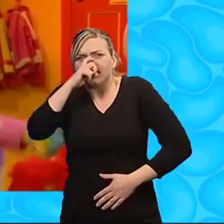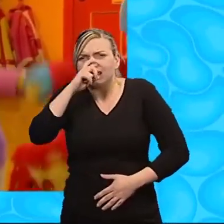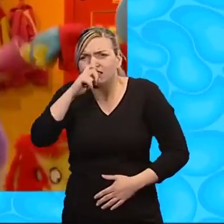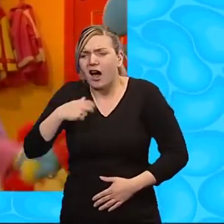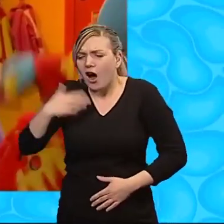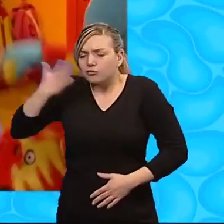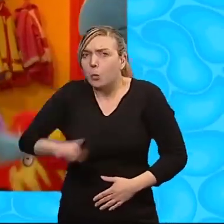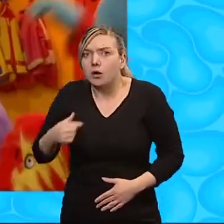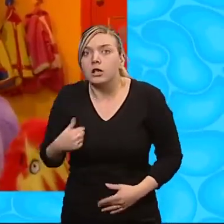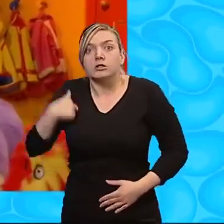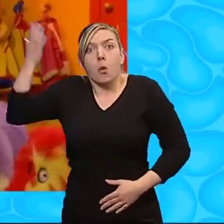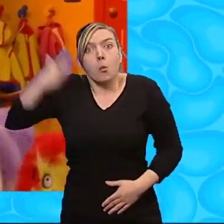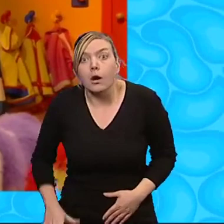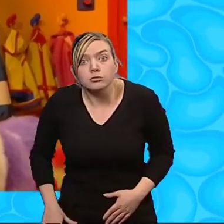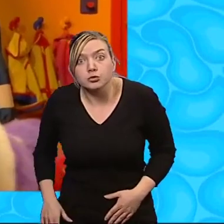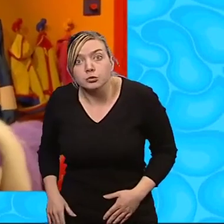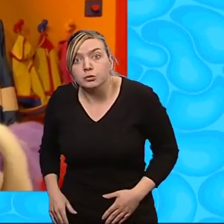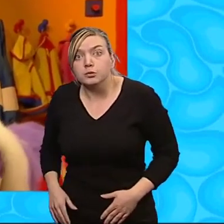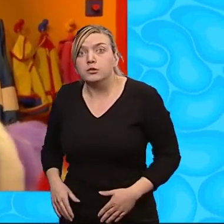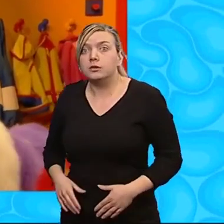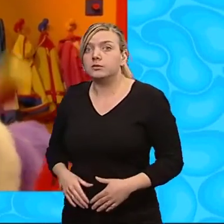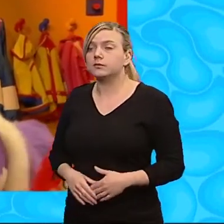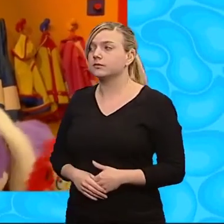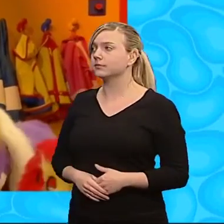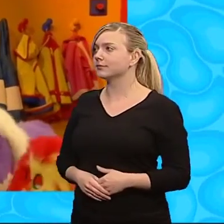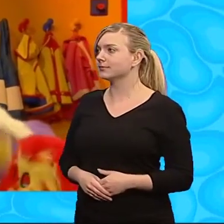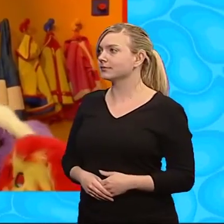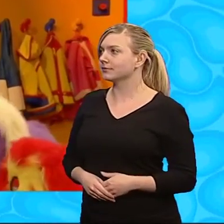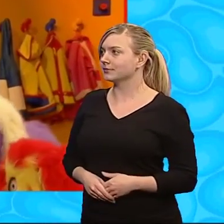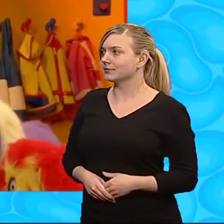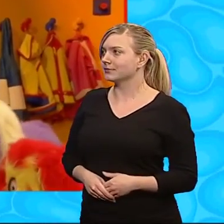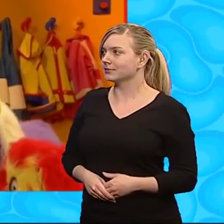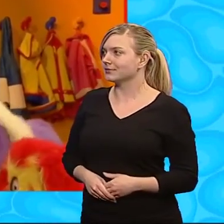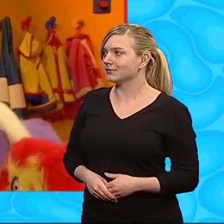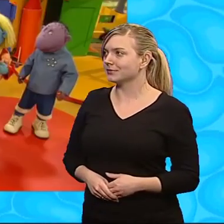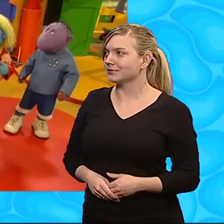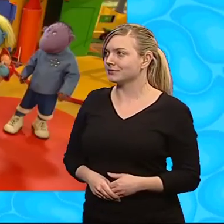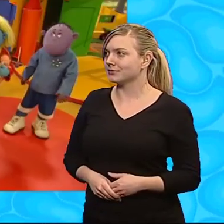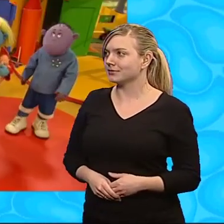I don't want to be the baby's sister. I don't want to to.